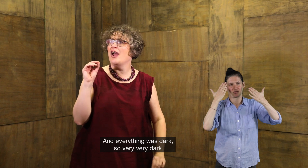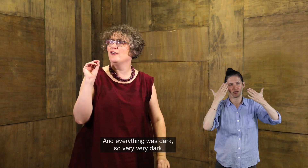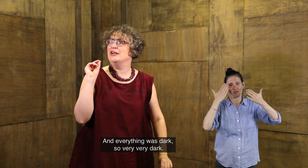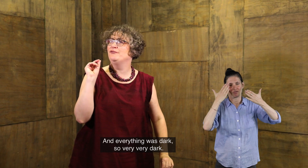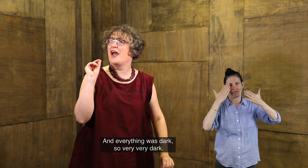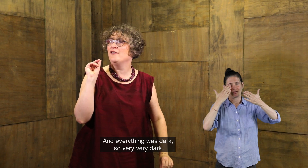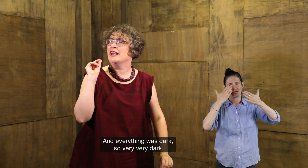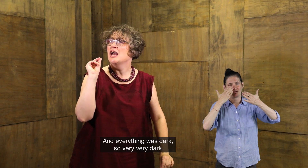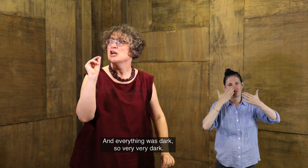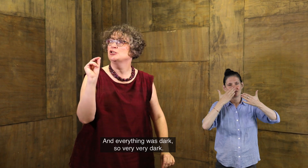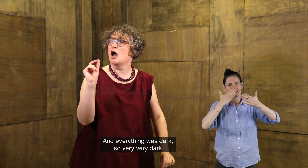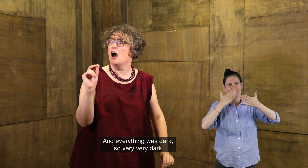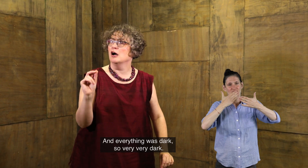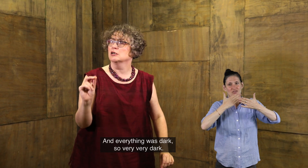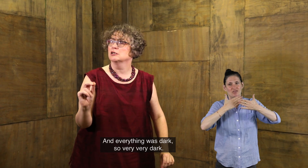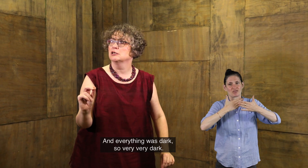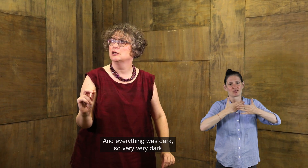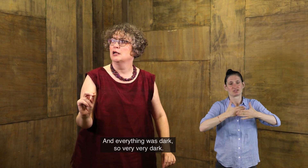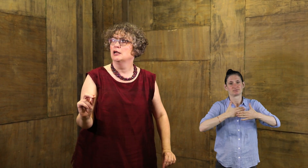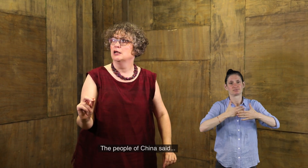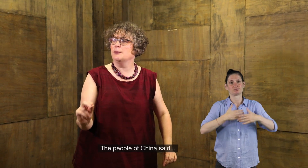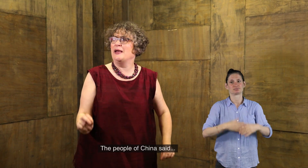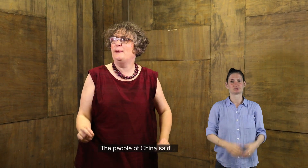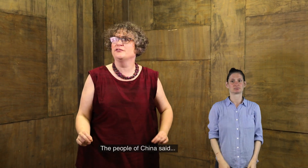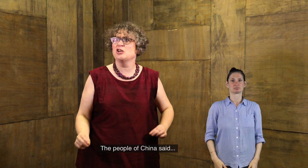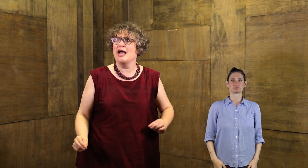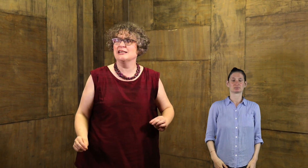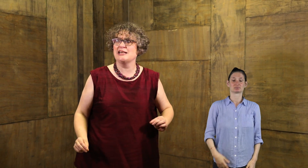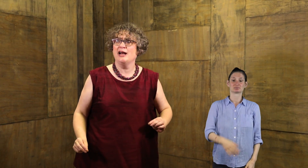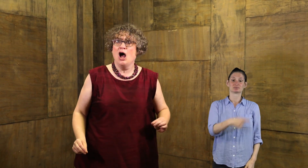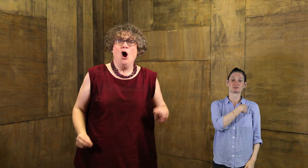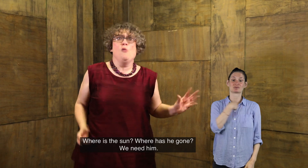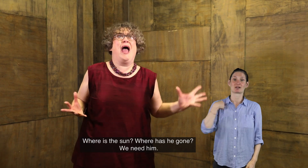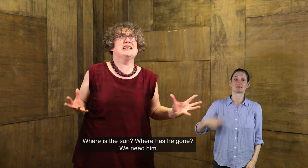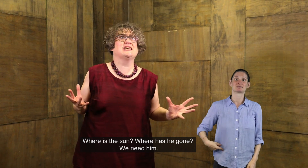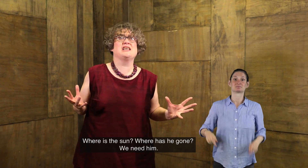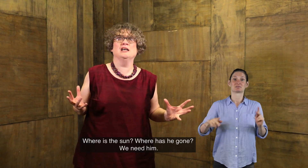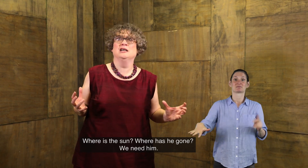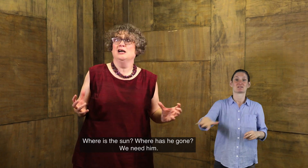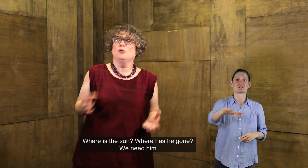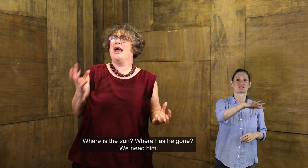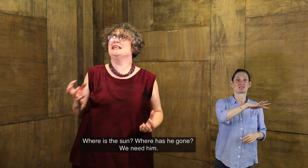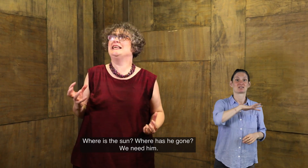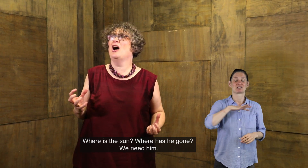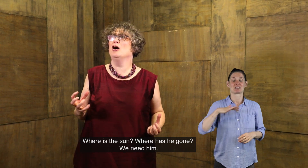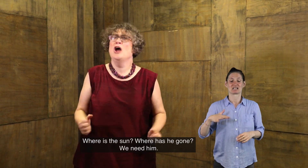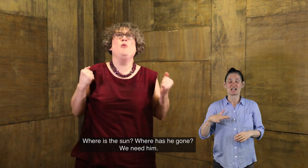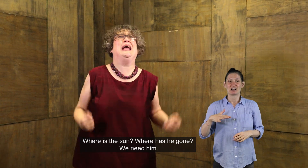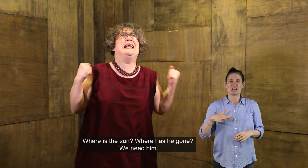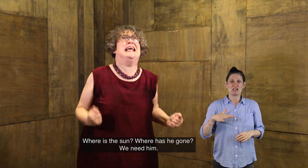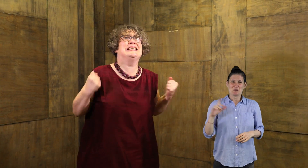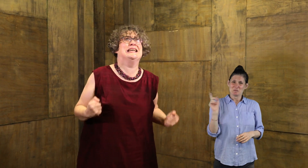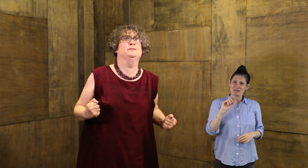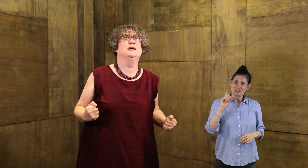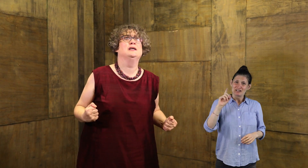So very, very dark. The people of China said, where is the sun? Where has he gone?